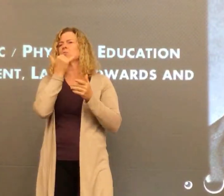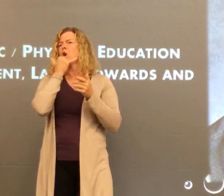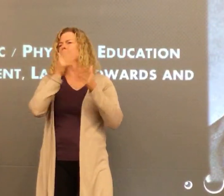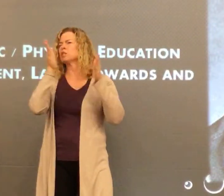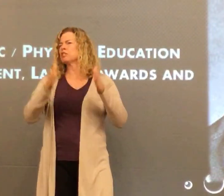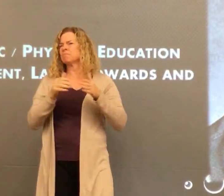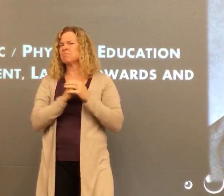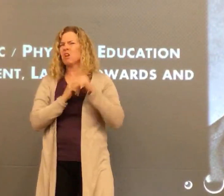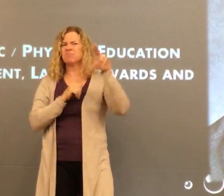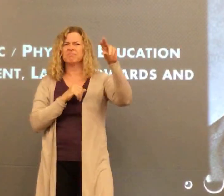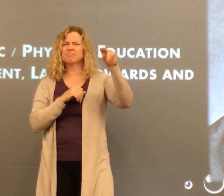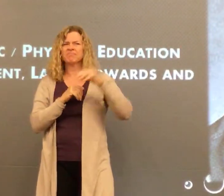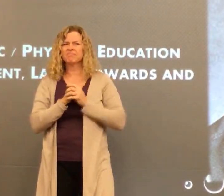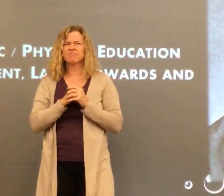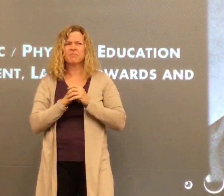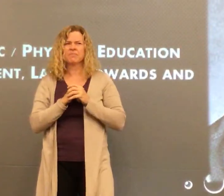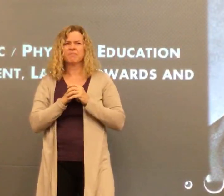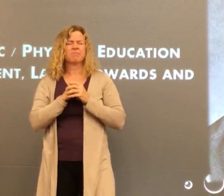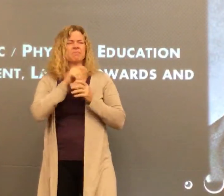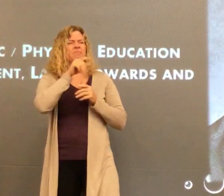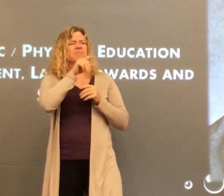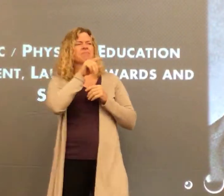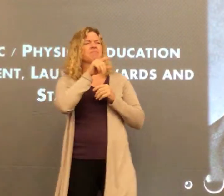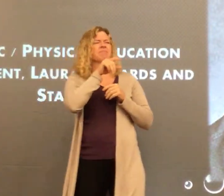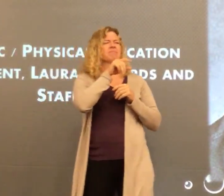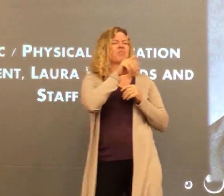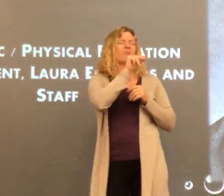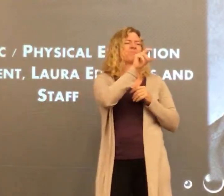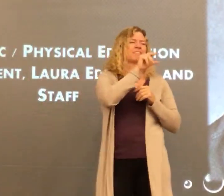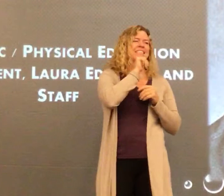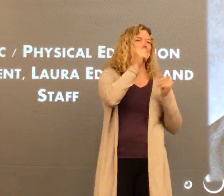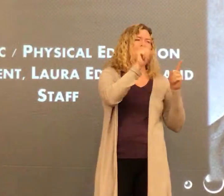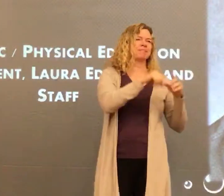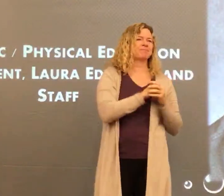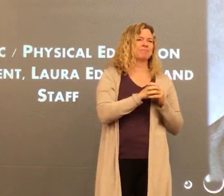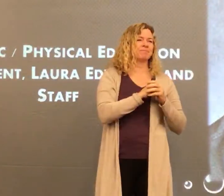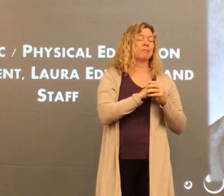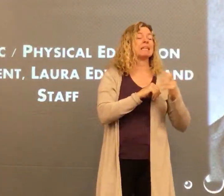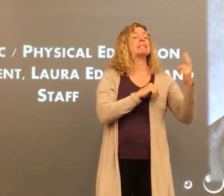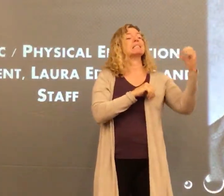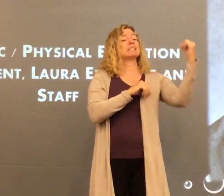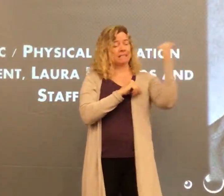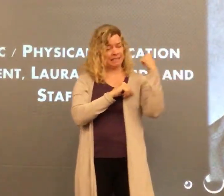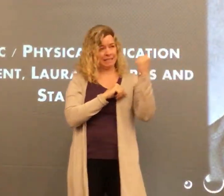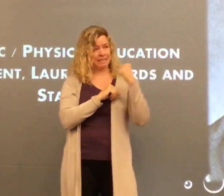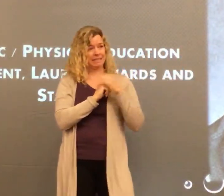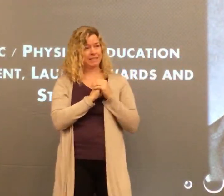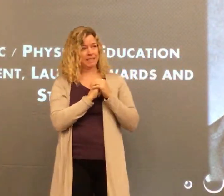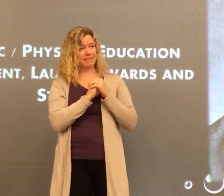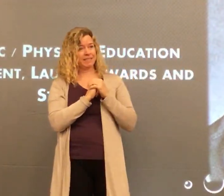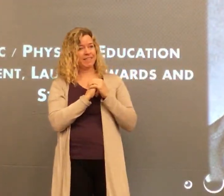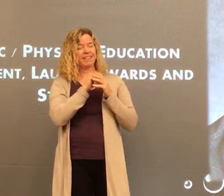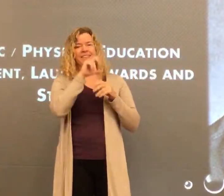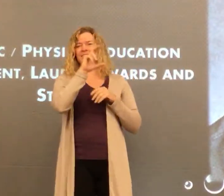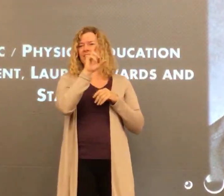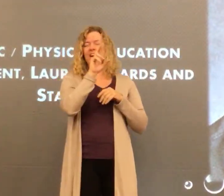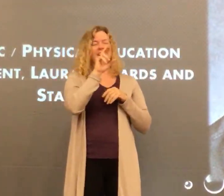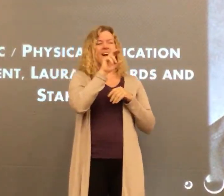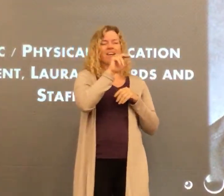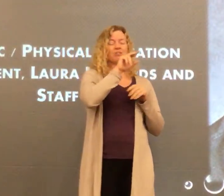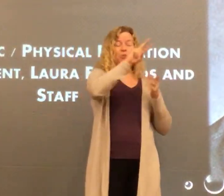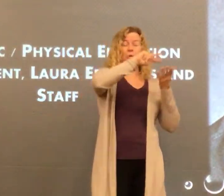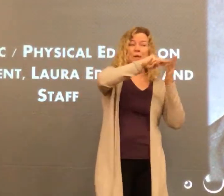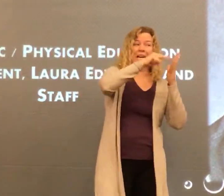I was in disbelief. I thought, oh, clearly not the Don I'm thinking of. No, that can't be. No, that, no, that can't be. And they